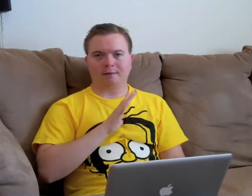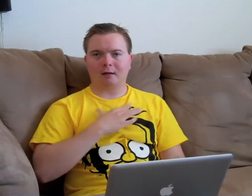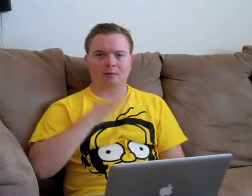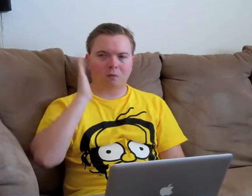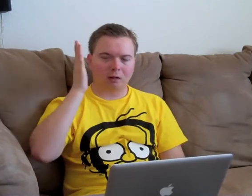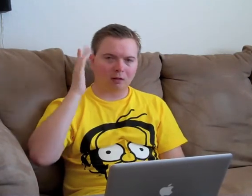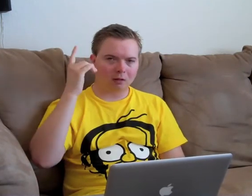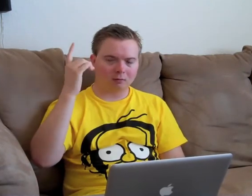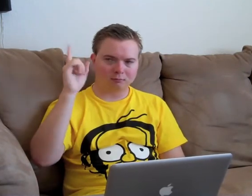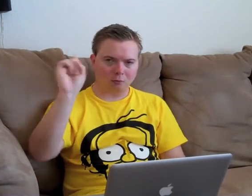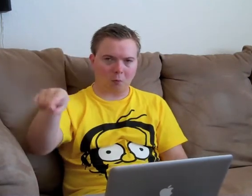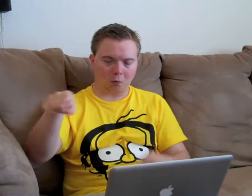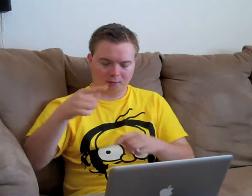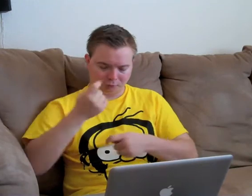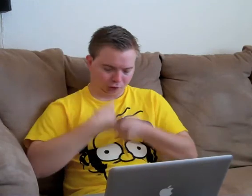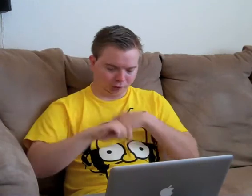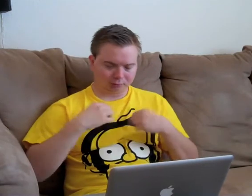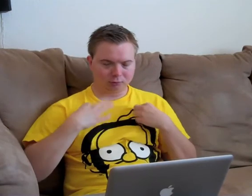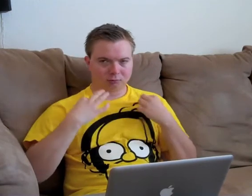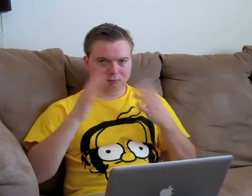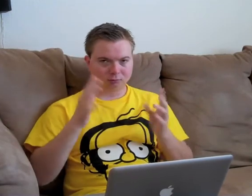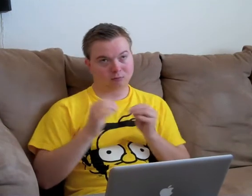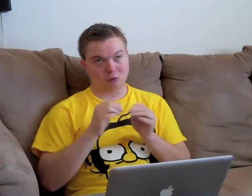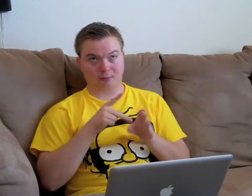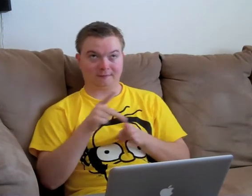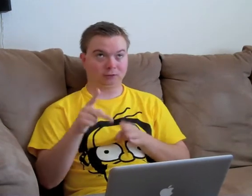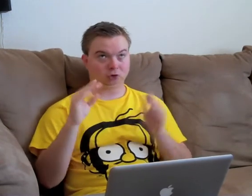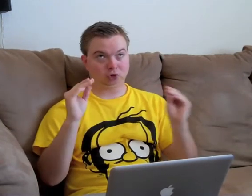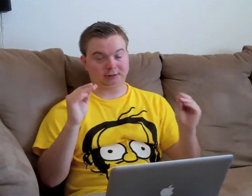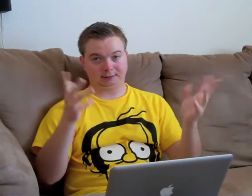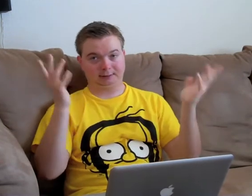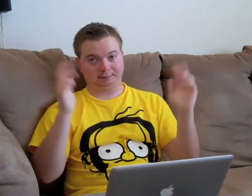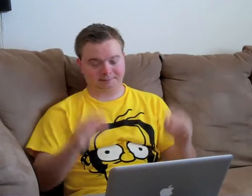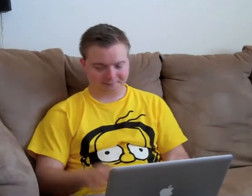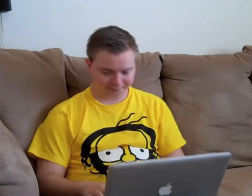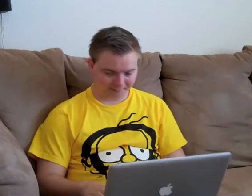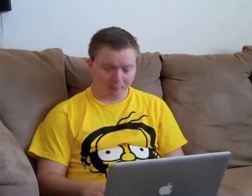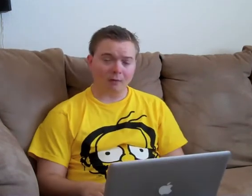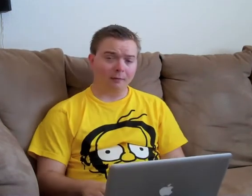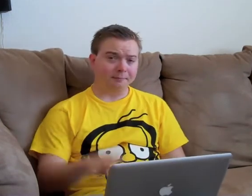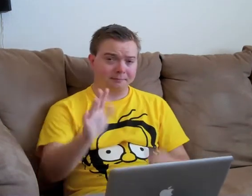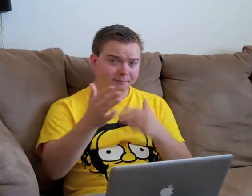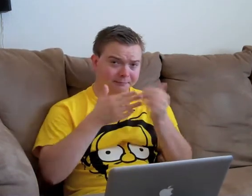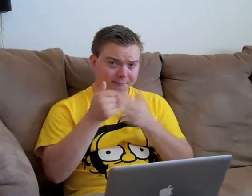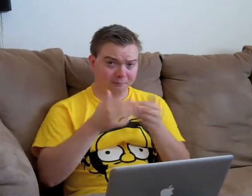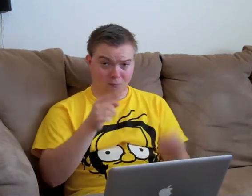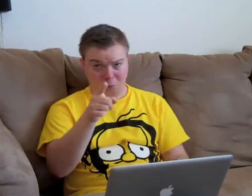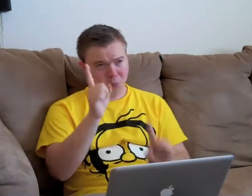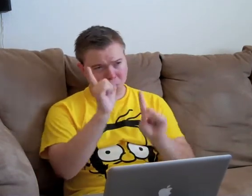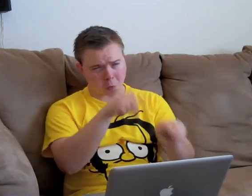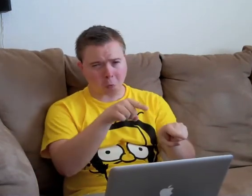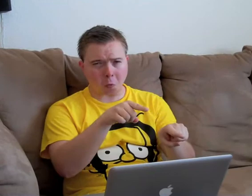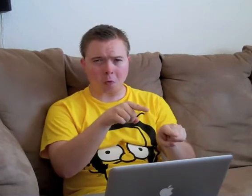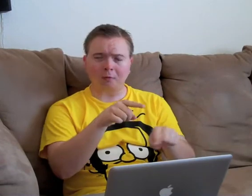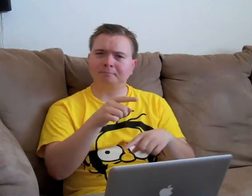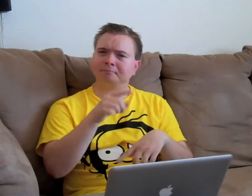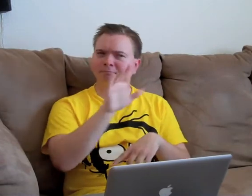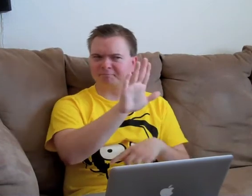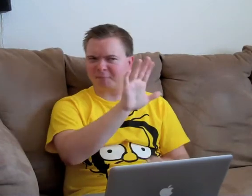All right, fine, fine. I'll go and change my clothes and look a little bit more professional while I teach. Well, anyways, check out CEUs on the go.